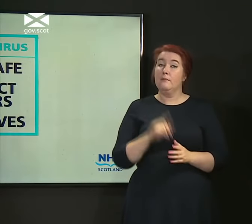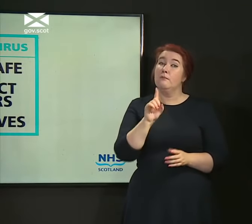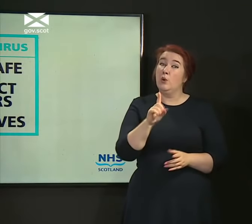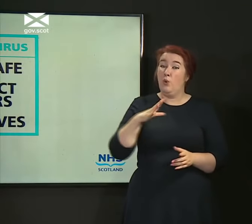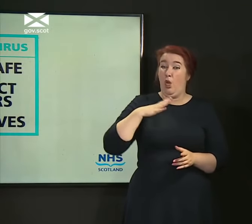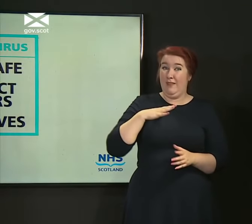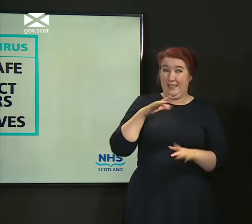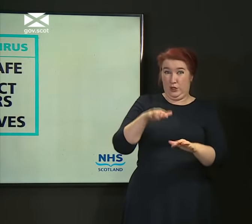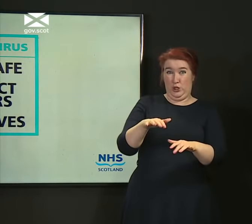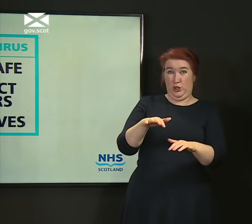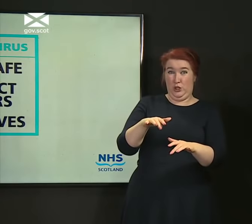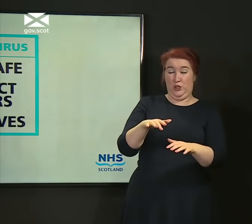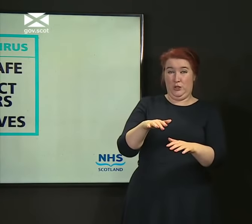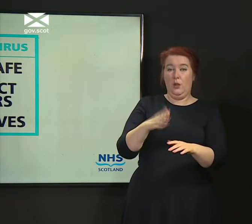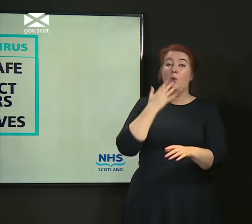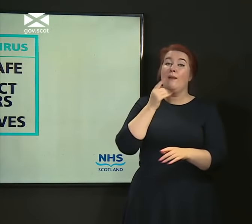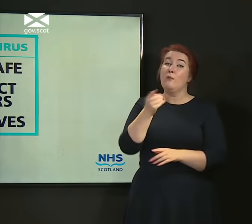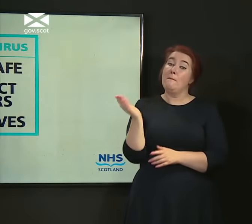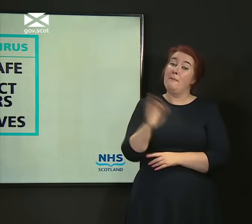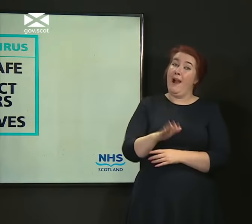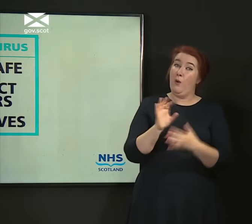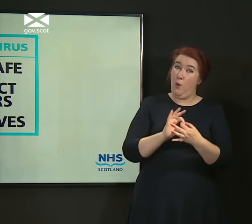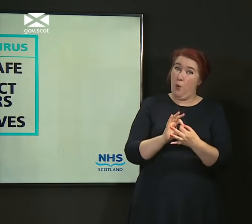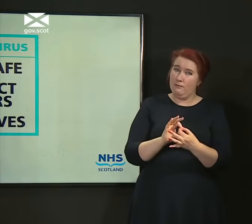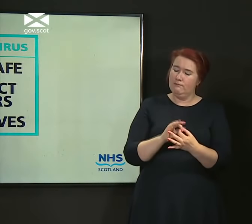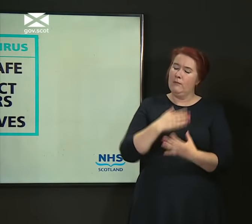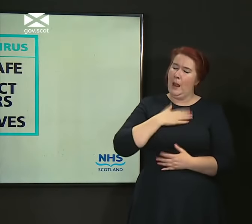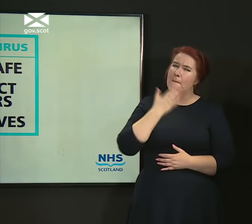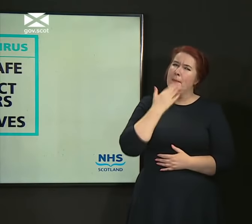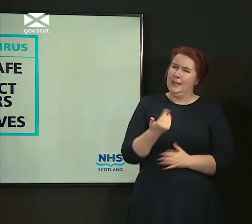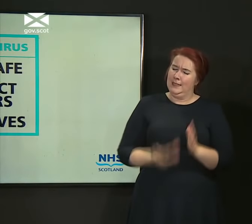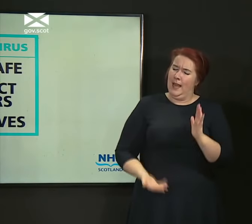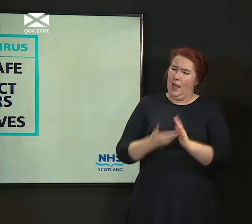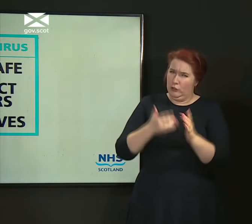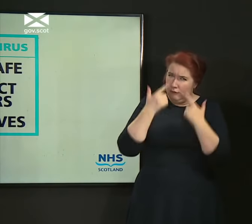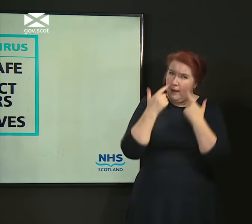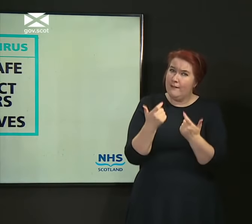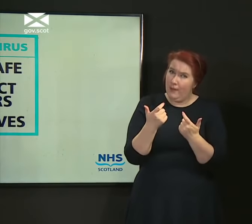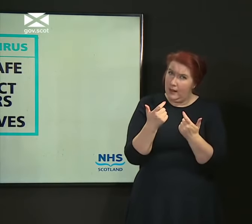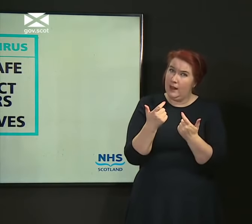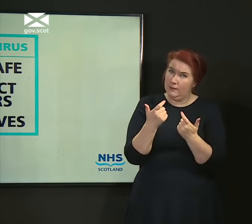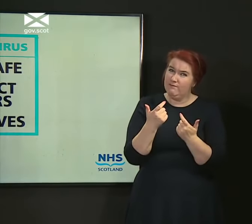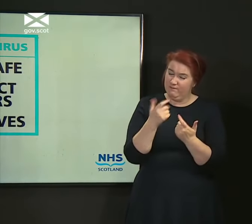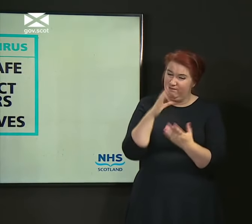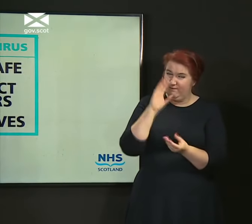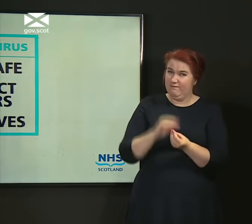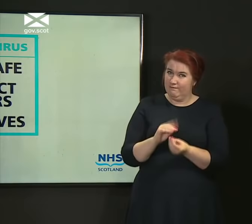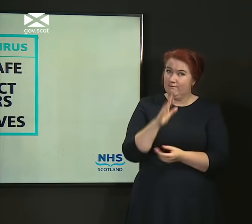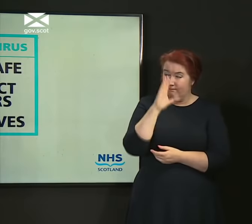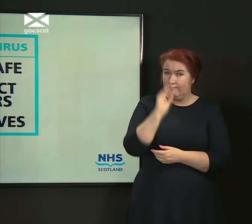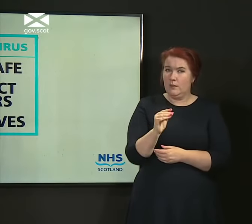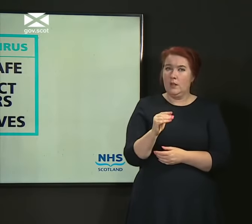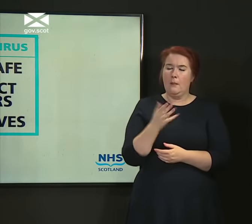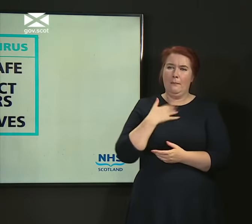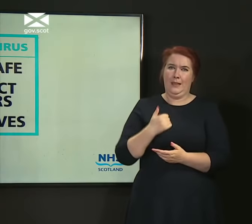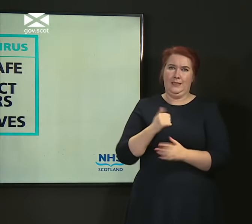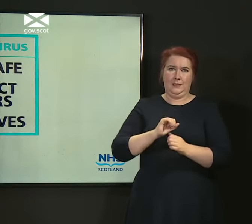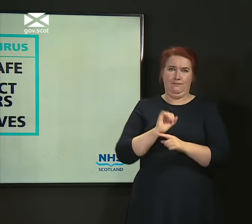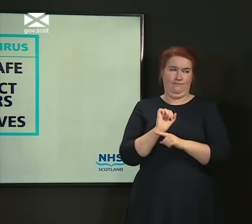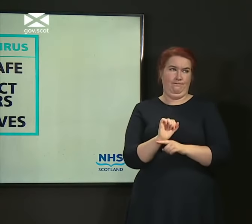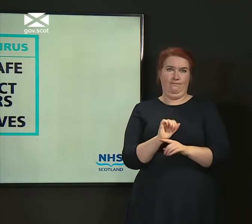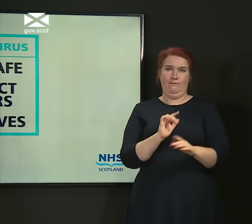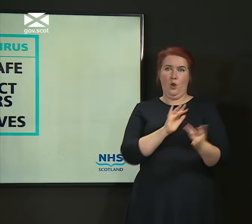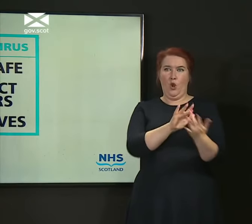there, when you come home, we'd like you to be really careful. That's the summary. We'd like you to avoid contact with other